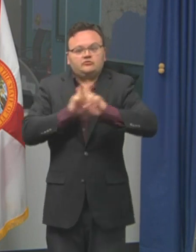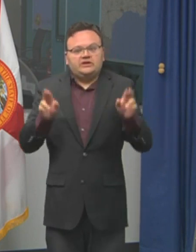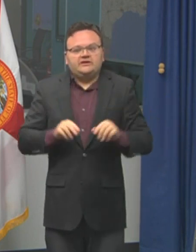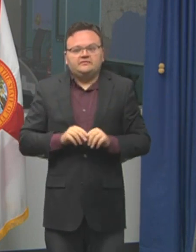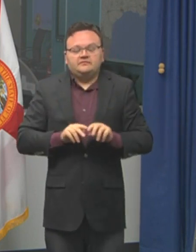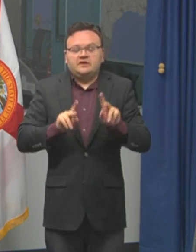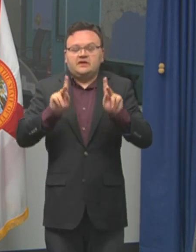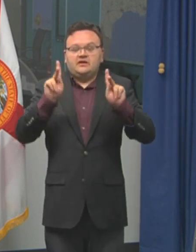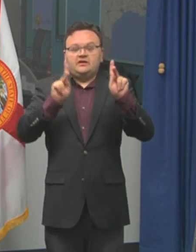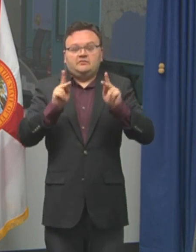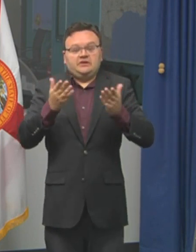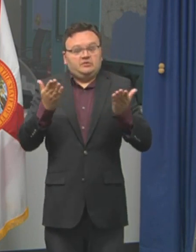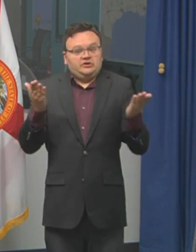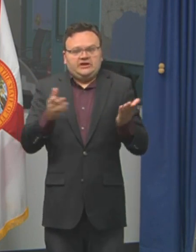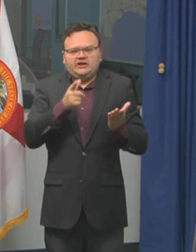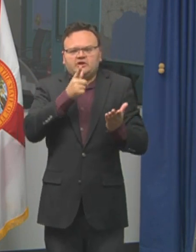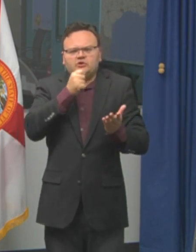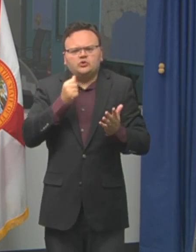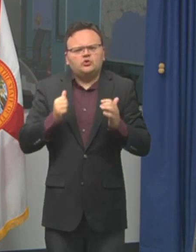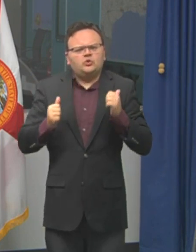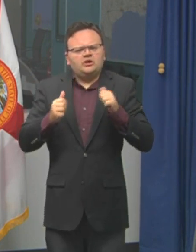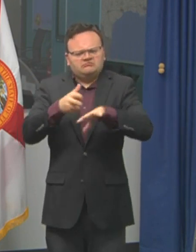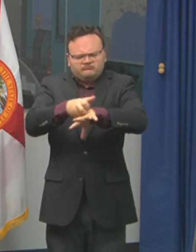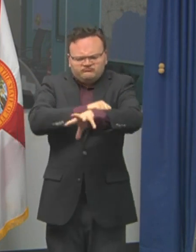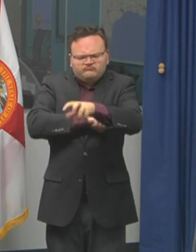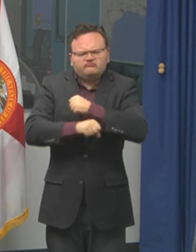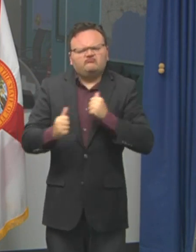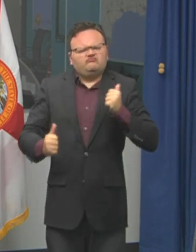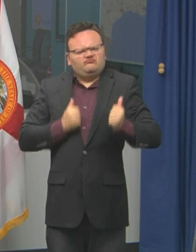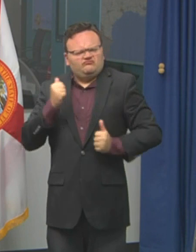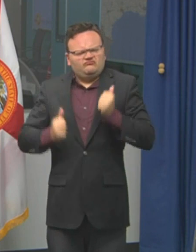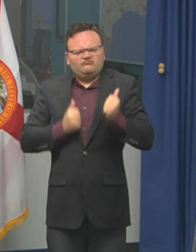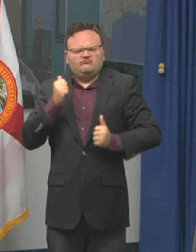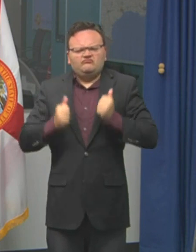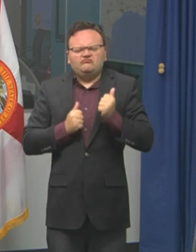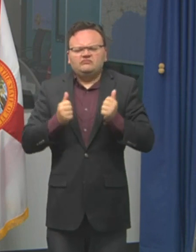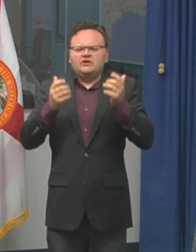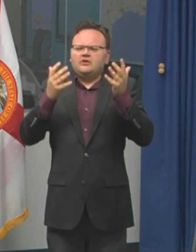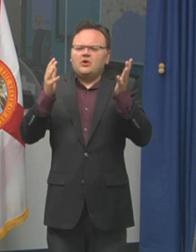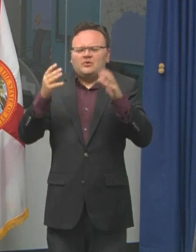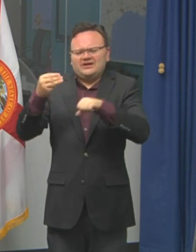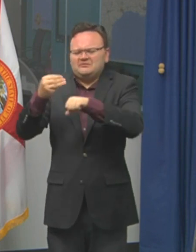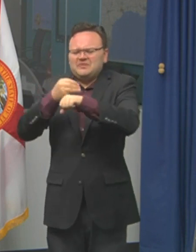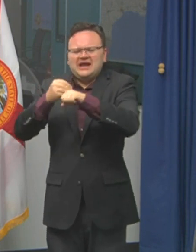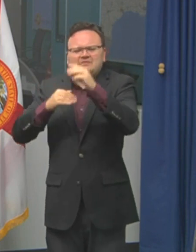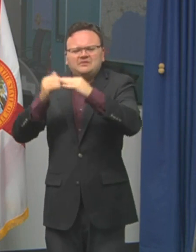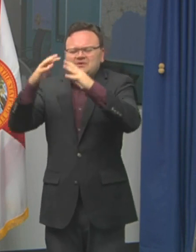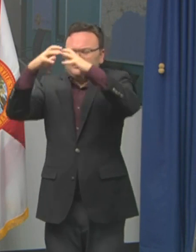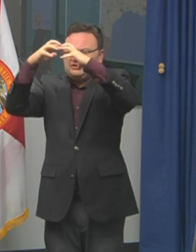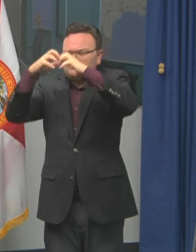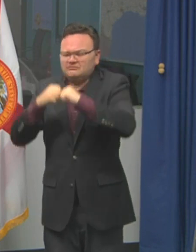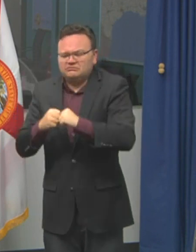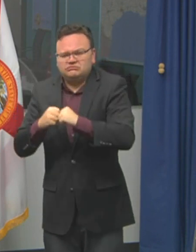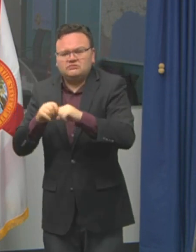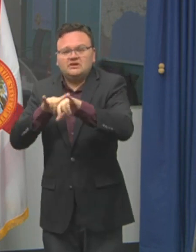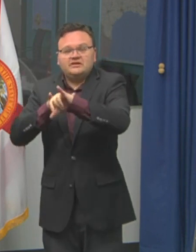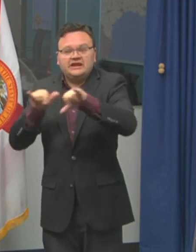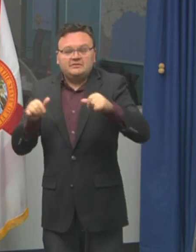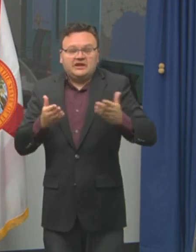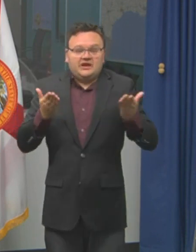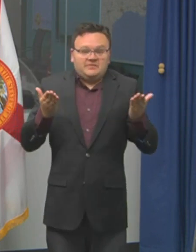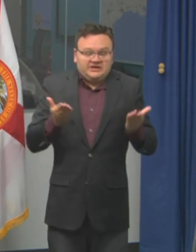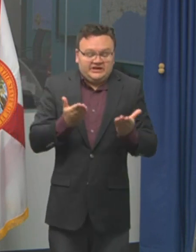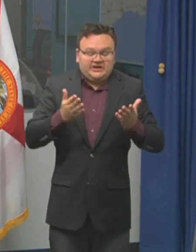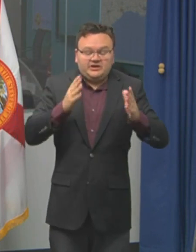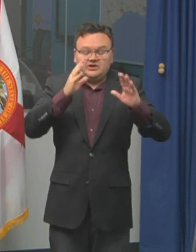here who's snapped right into shape to be able to deal with this after having dealt with, of course, the Surfside building collapse and after having over